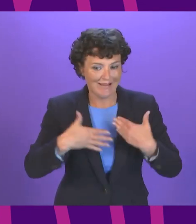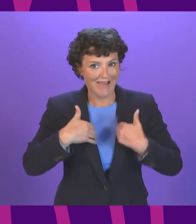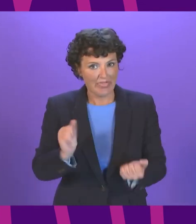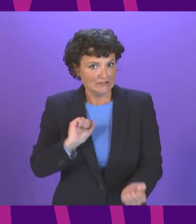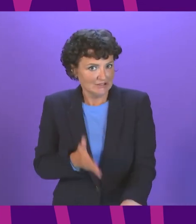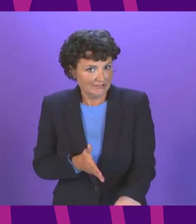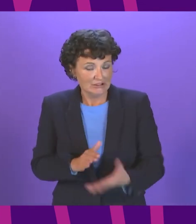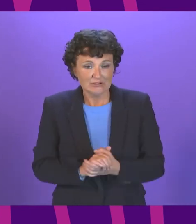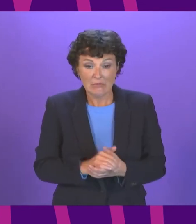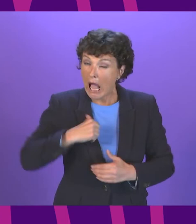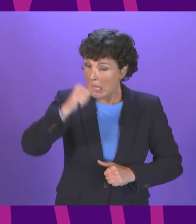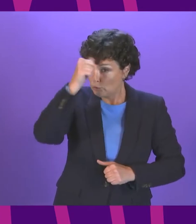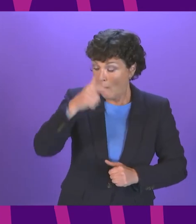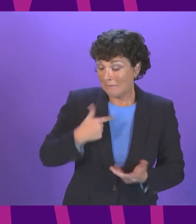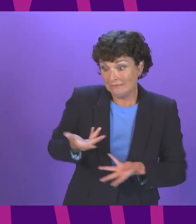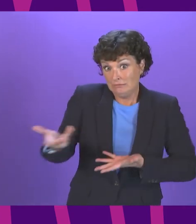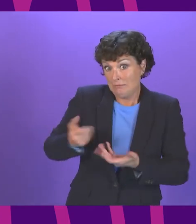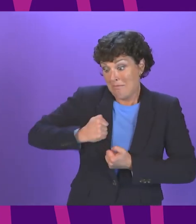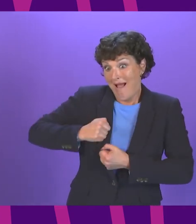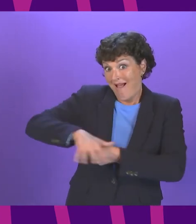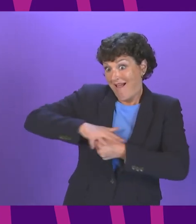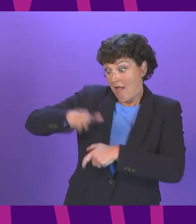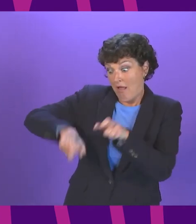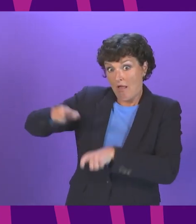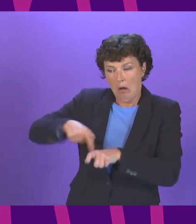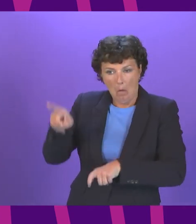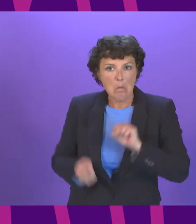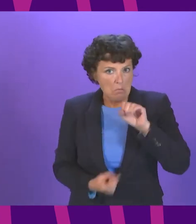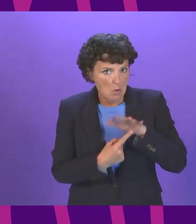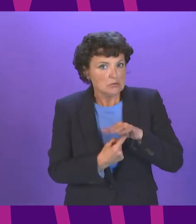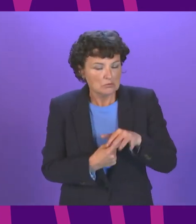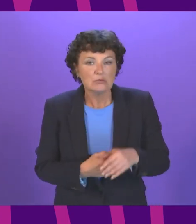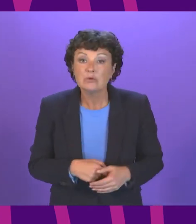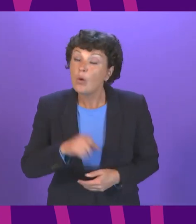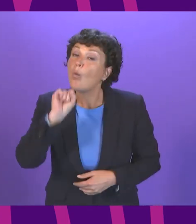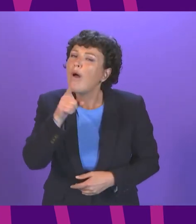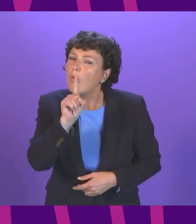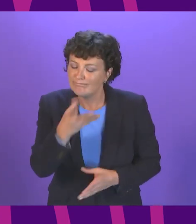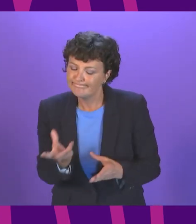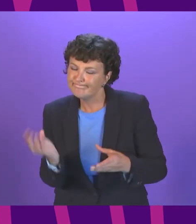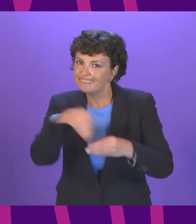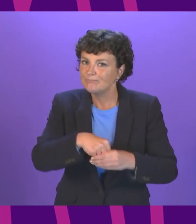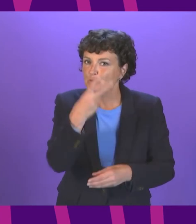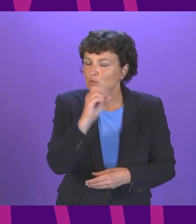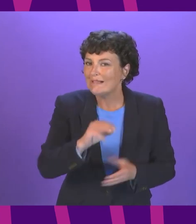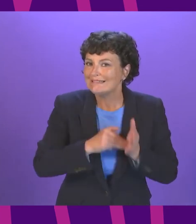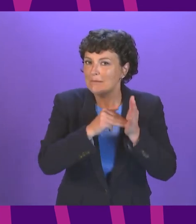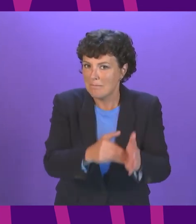in discussions about my constituents this is extremely important it will include investment of £29 million to provide an additional